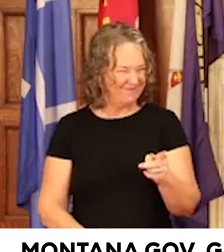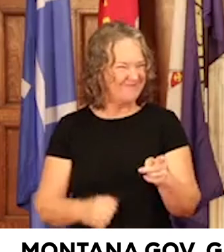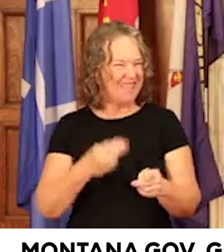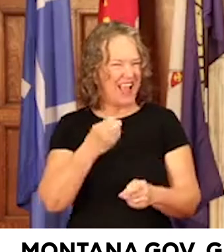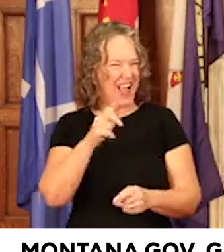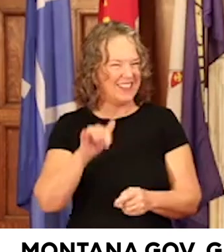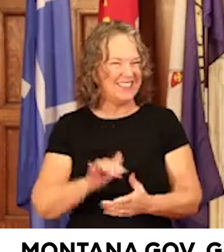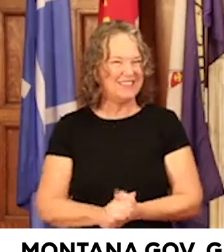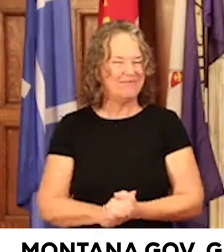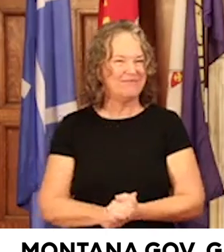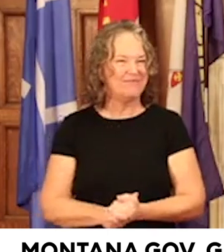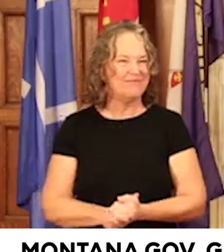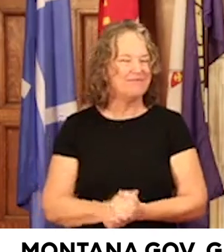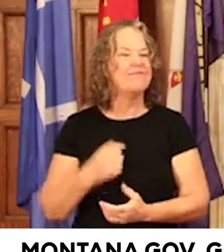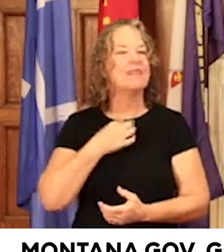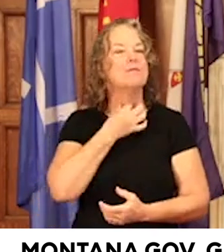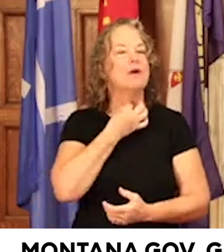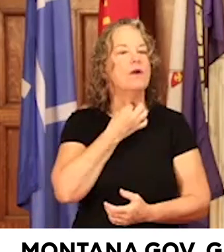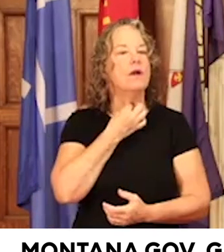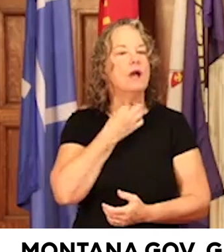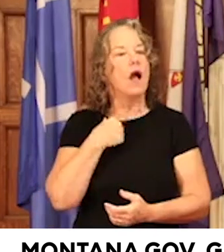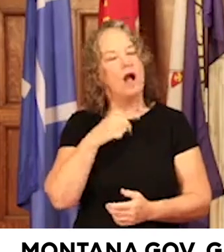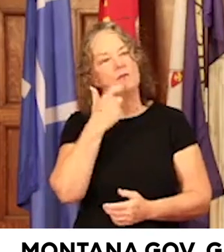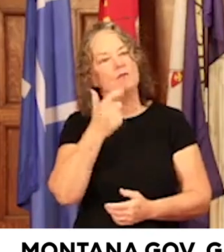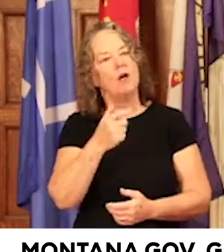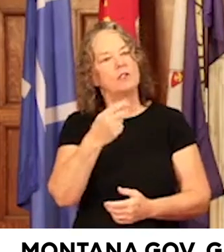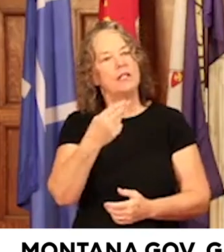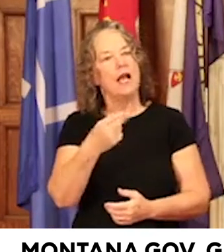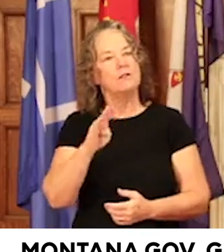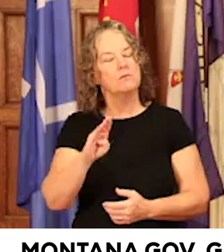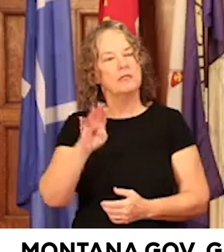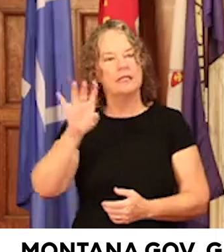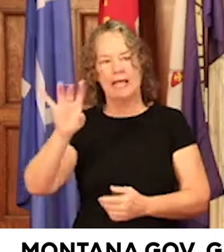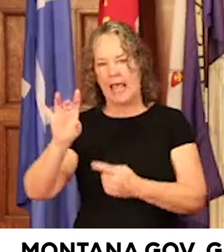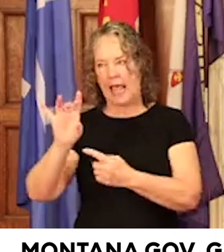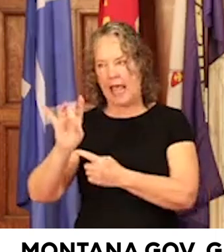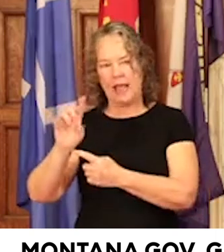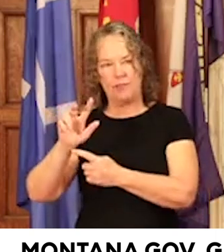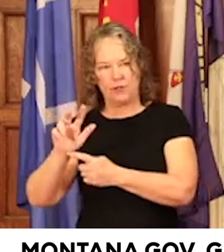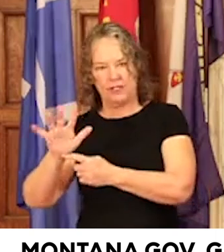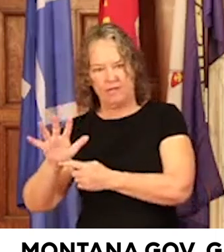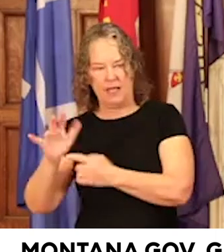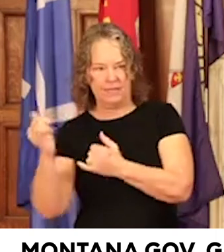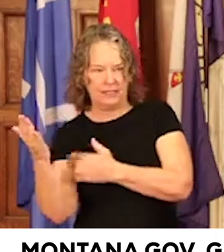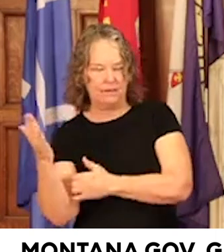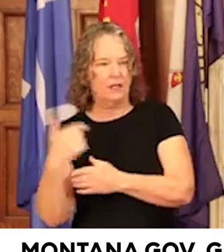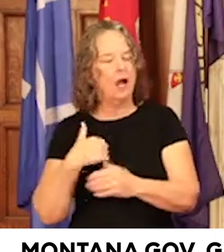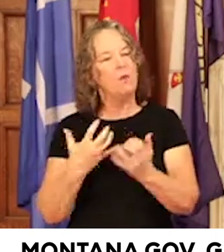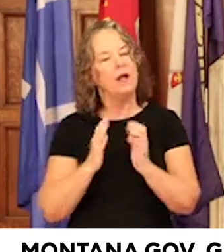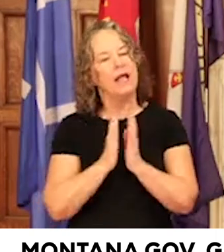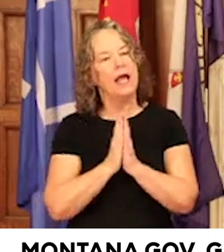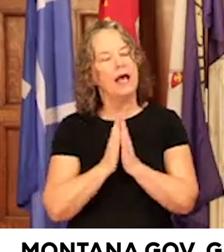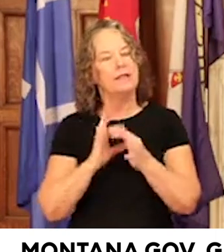Holly. I'm wondering about, I was watching the House Bill 835 here this morning. I wanted to ask a little